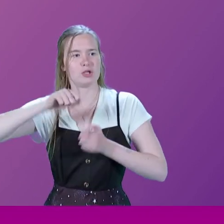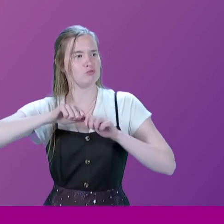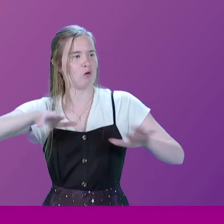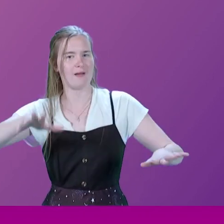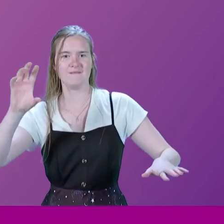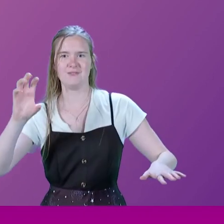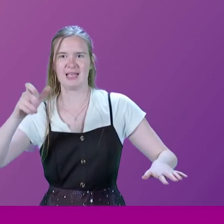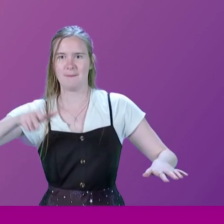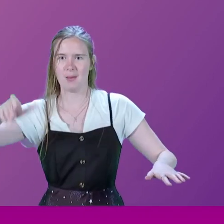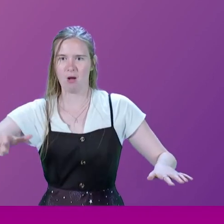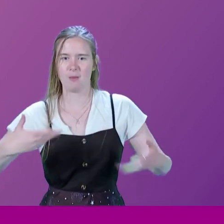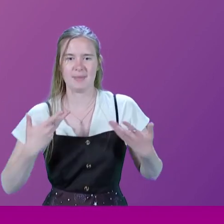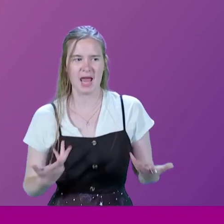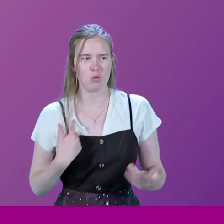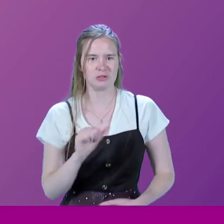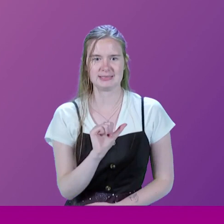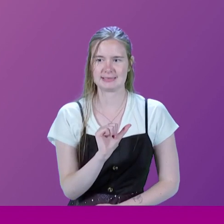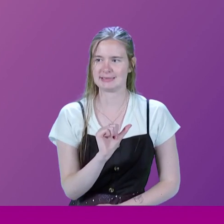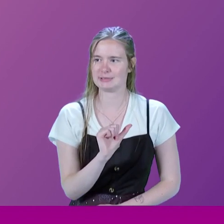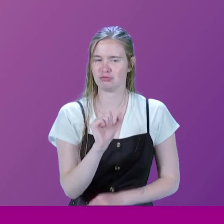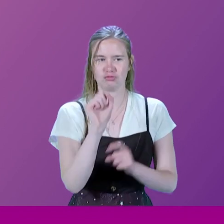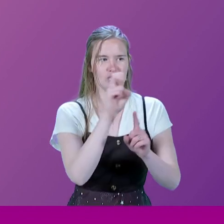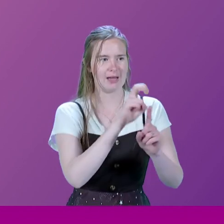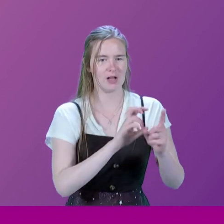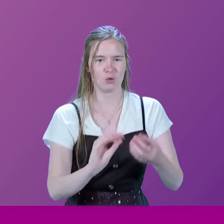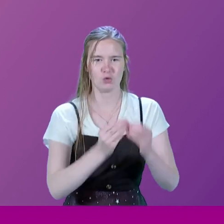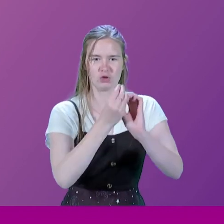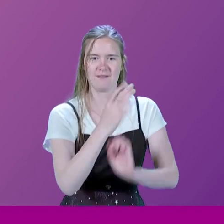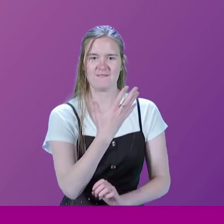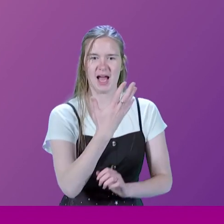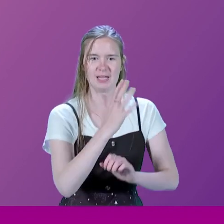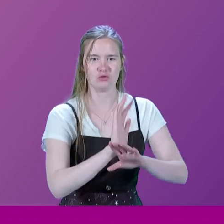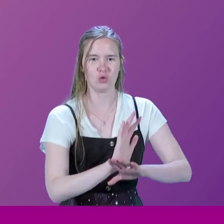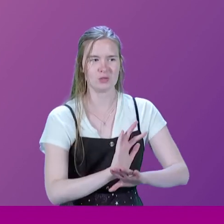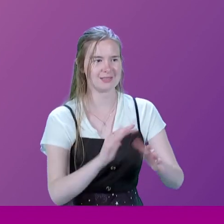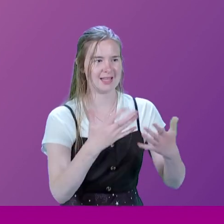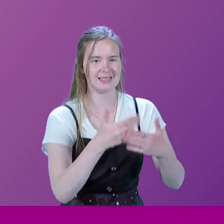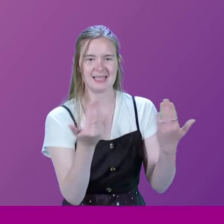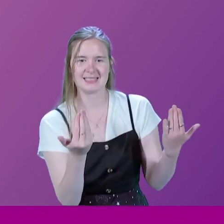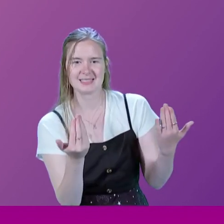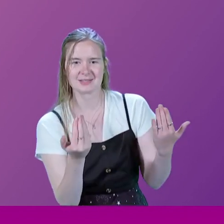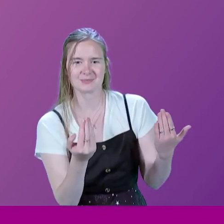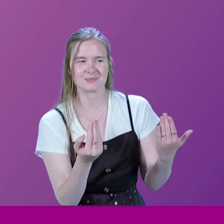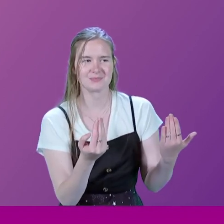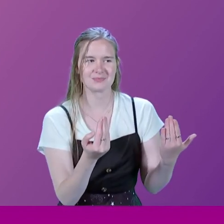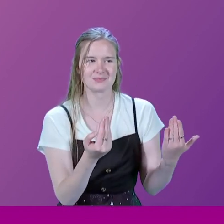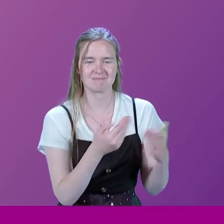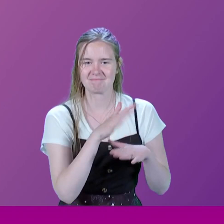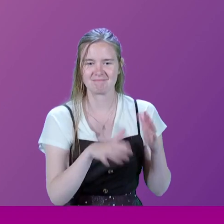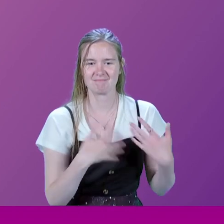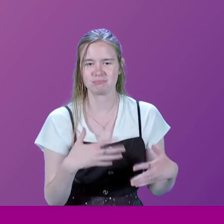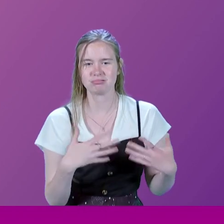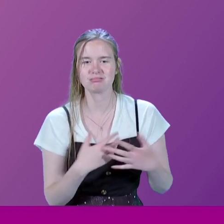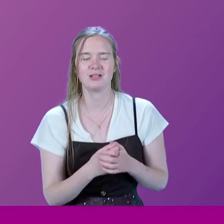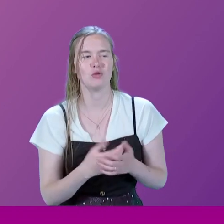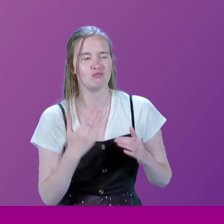And now, you know, we're six of us and we make five programs in ten days, two and a half hours of television in ten days. So, ratio